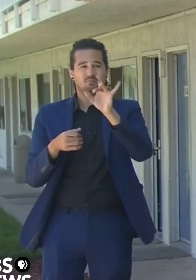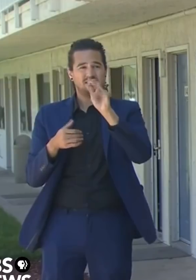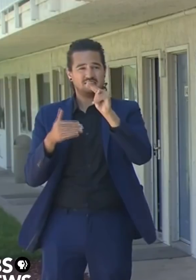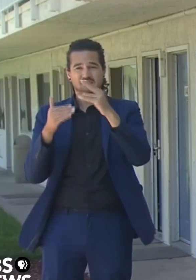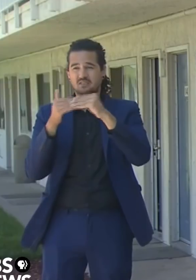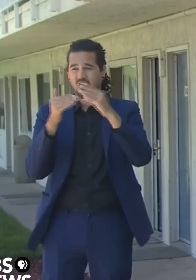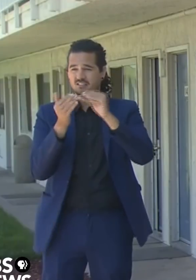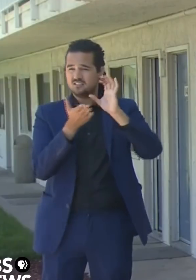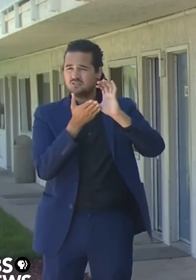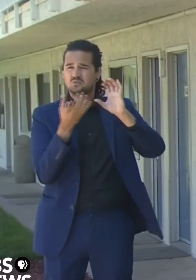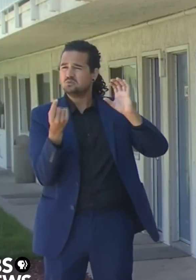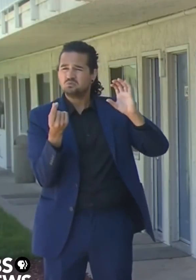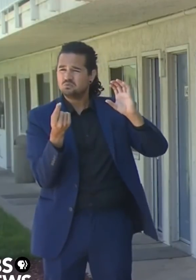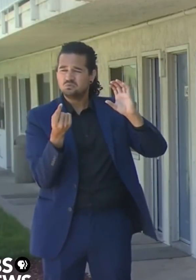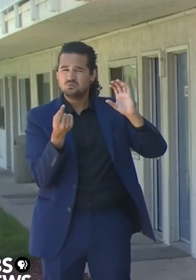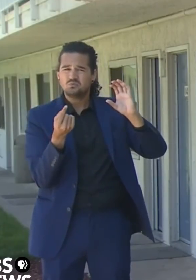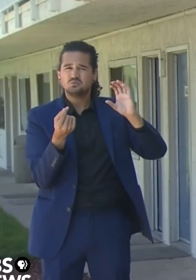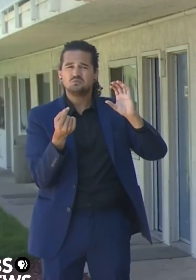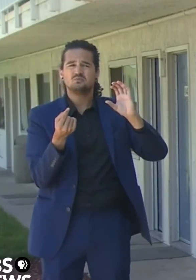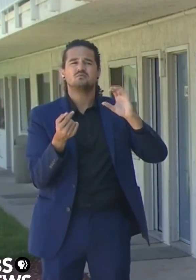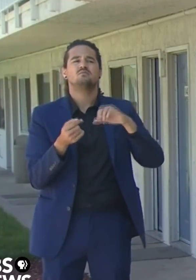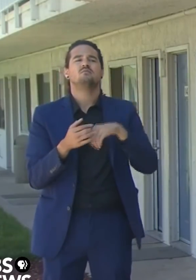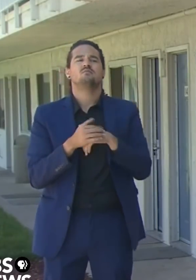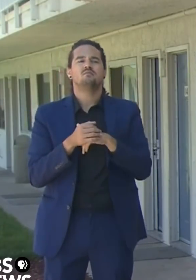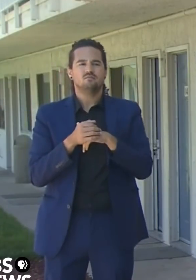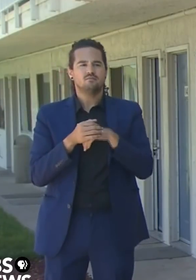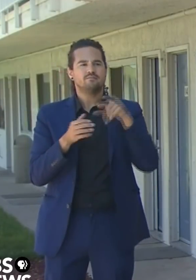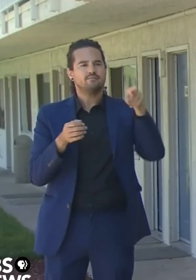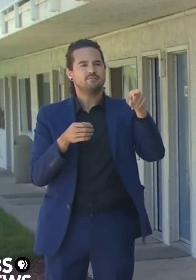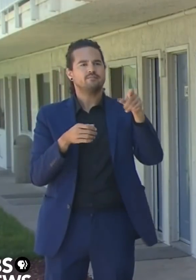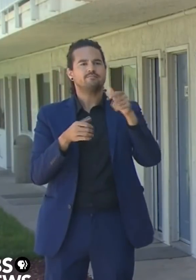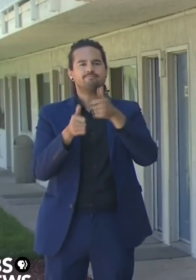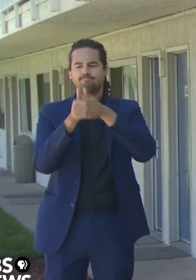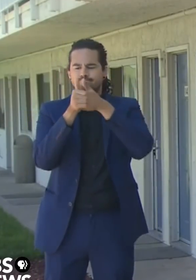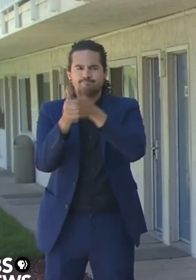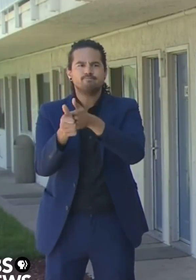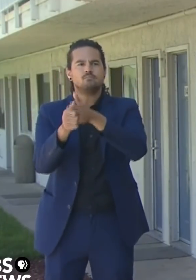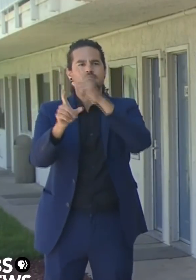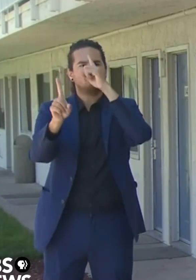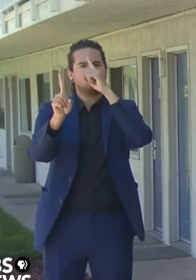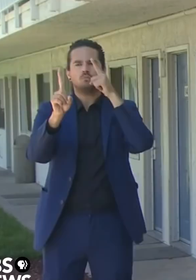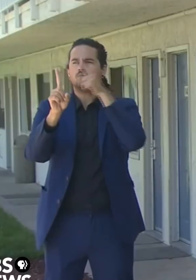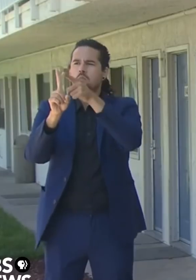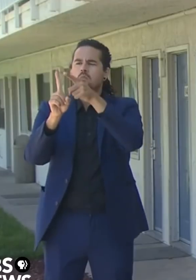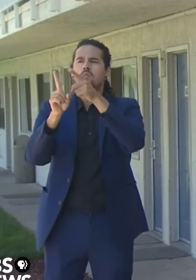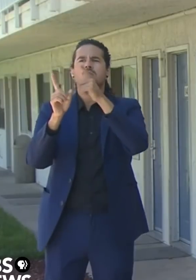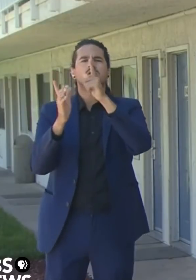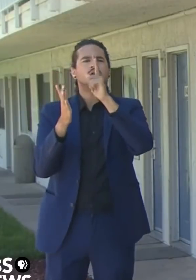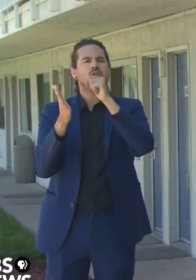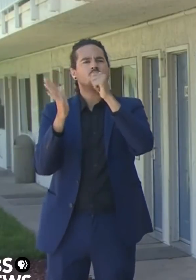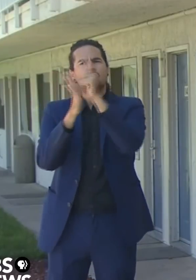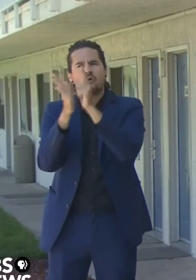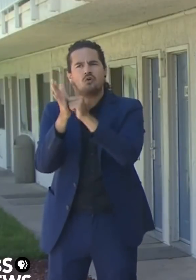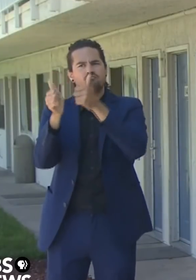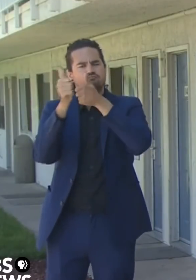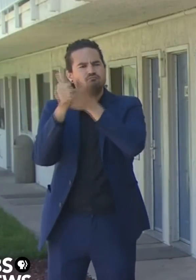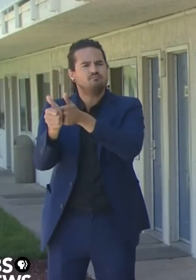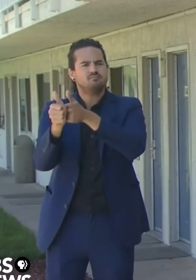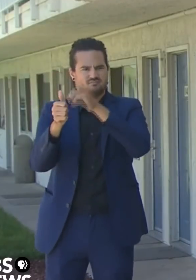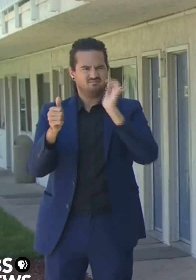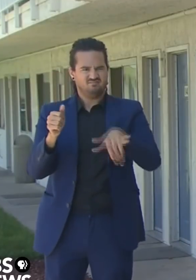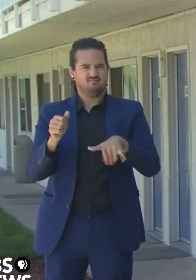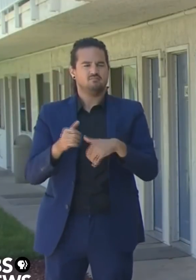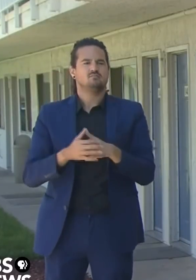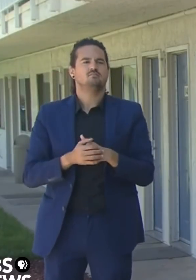spirit and the letter of the law as it relates to health directives at the county level. If local officials are unwilling